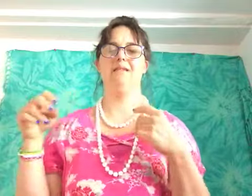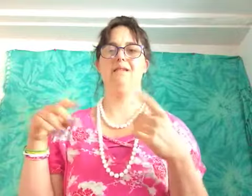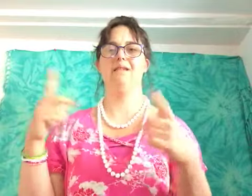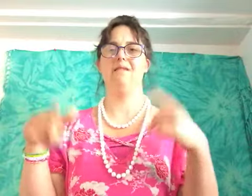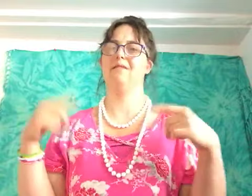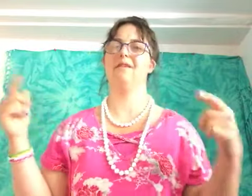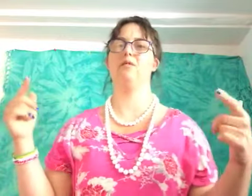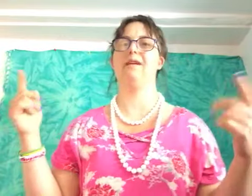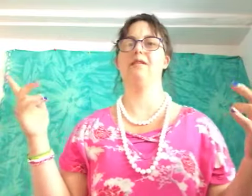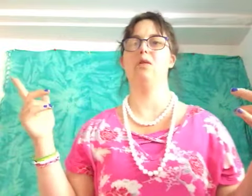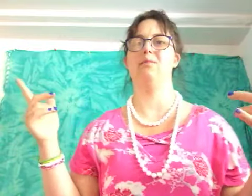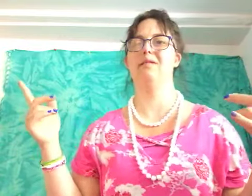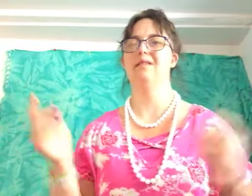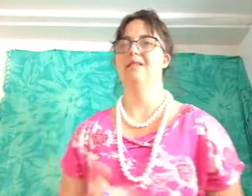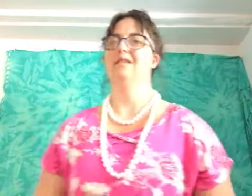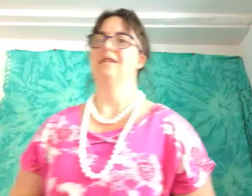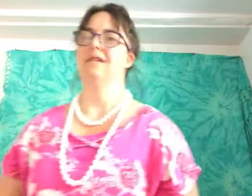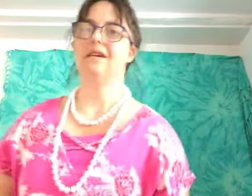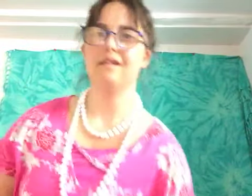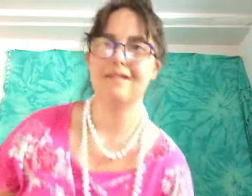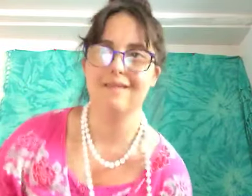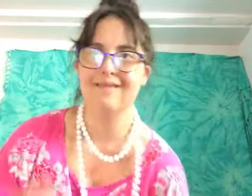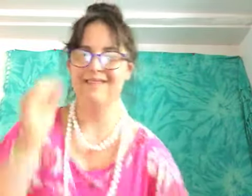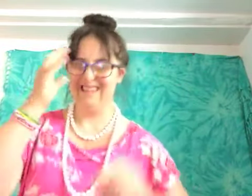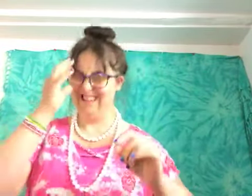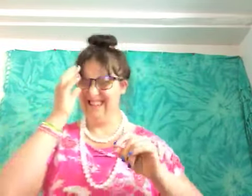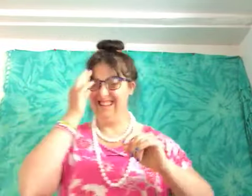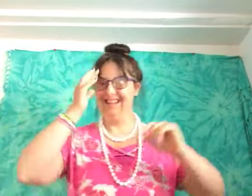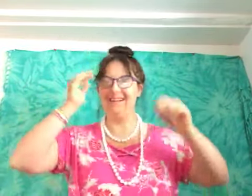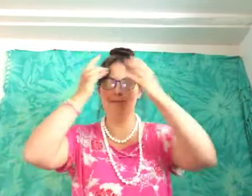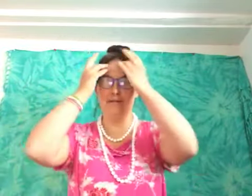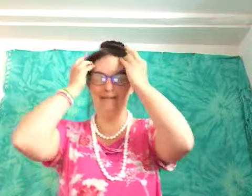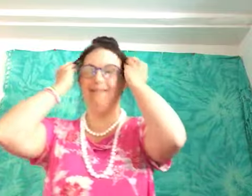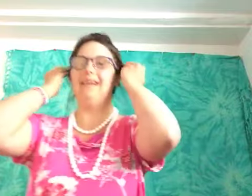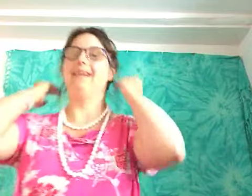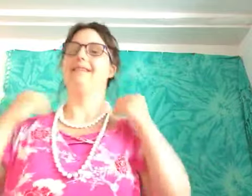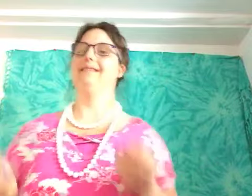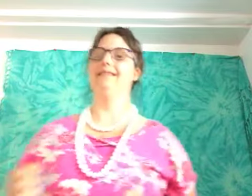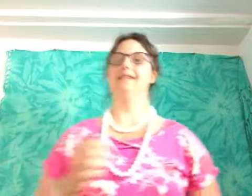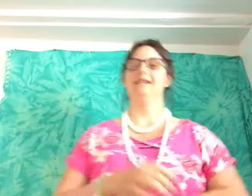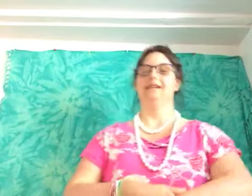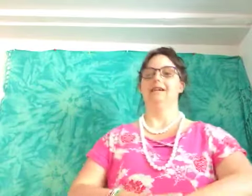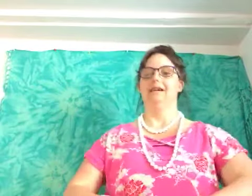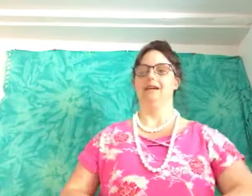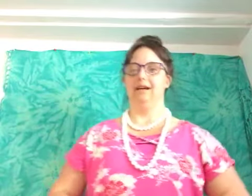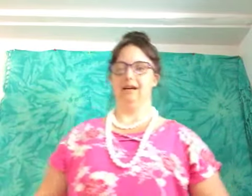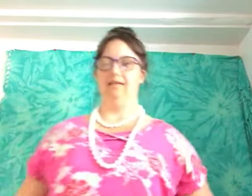you're following to go up so that's important and um